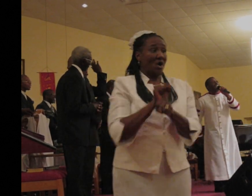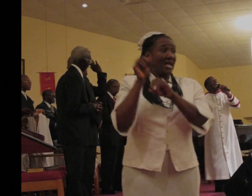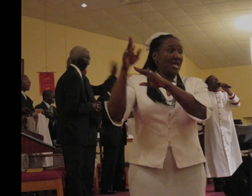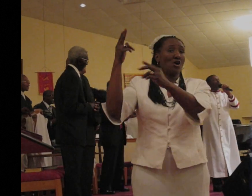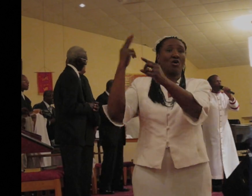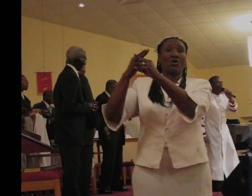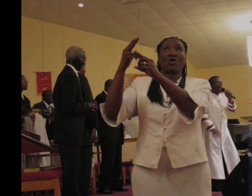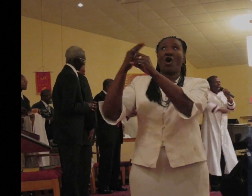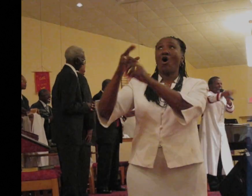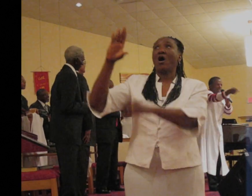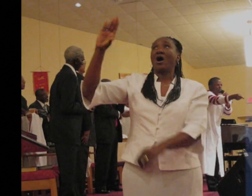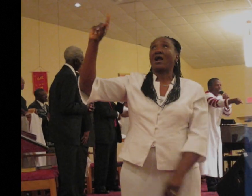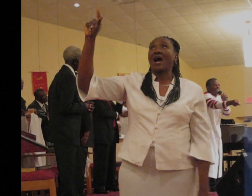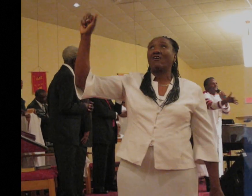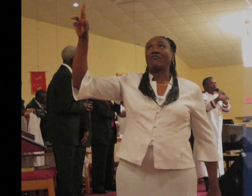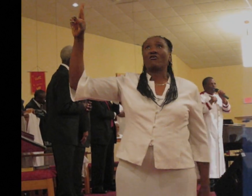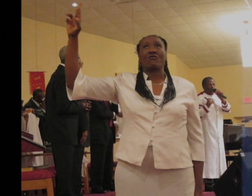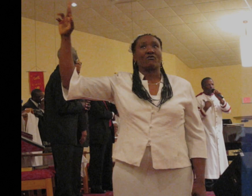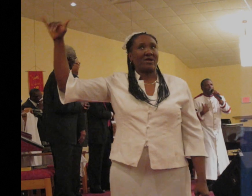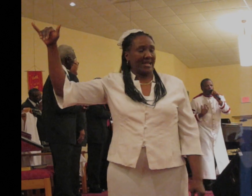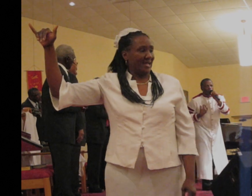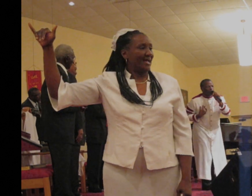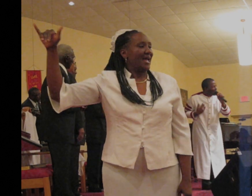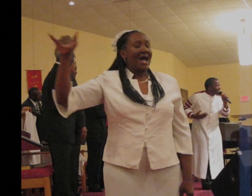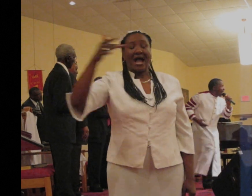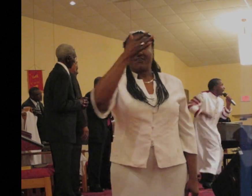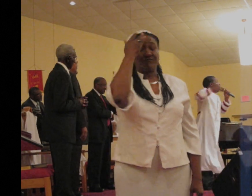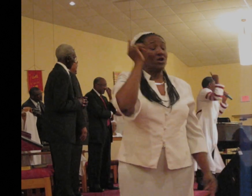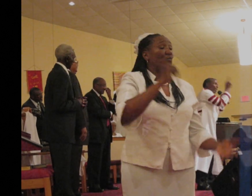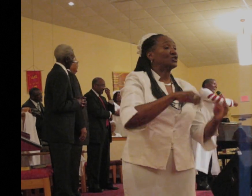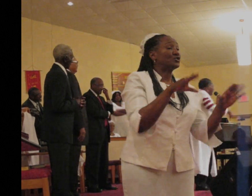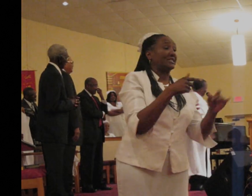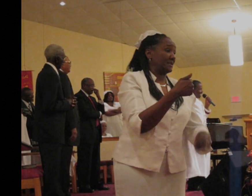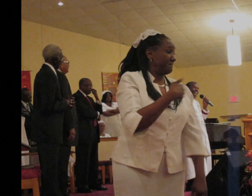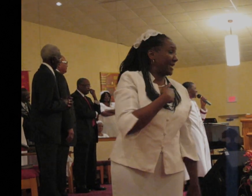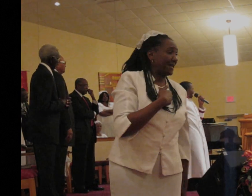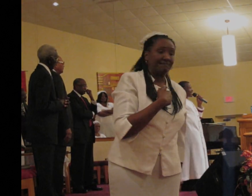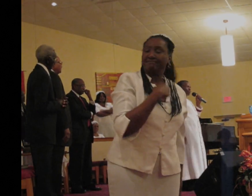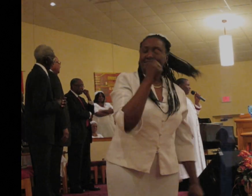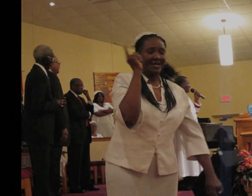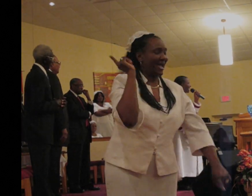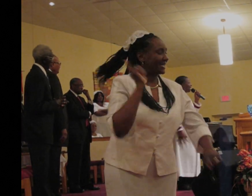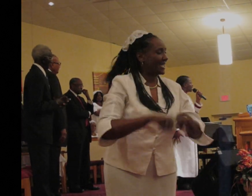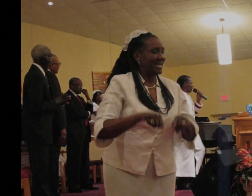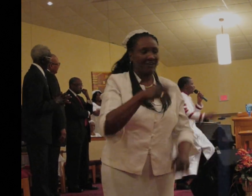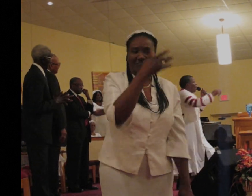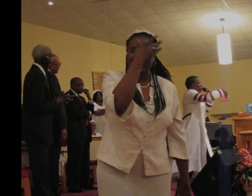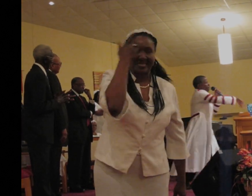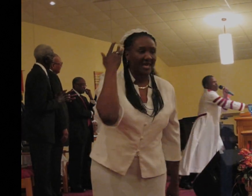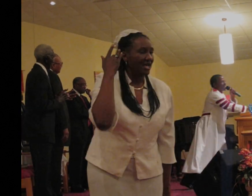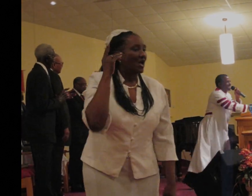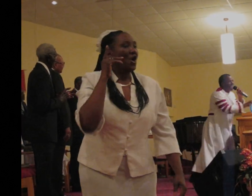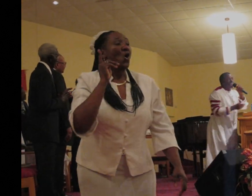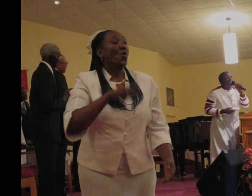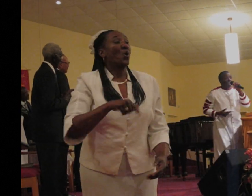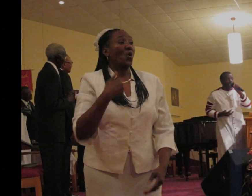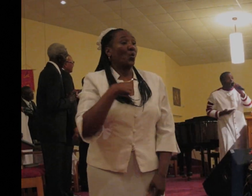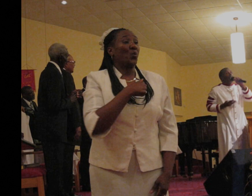Calvary. I can forget what you did to me. But I cannot forget what we did to him.